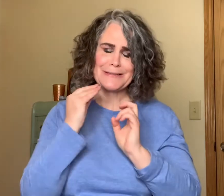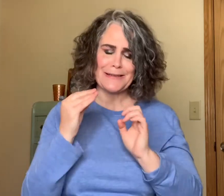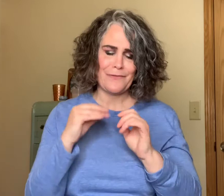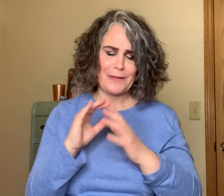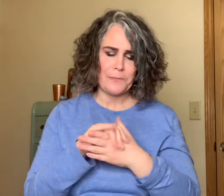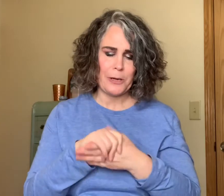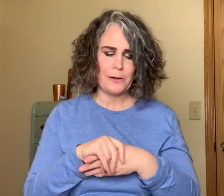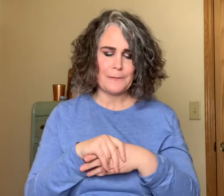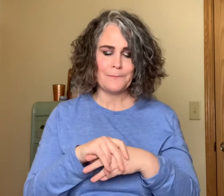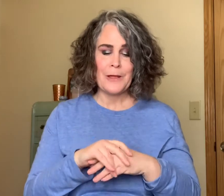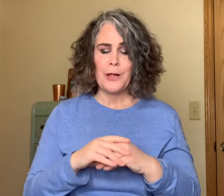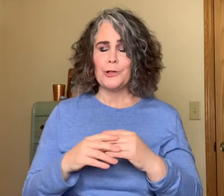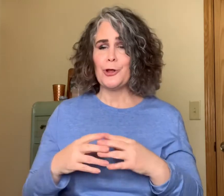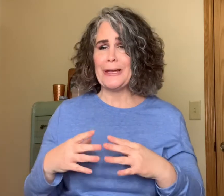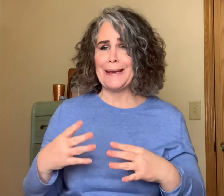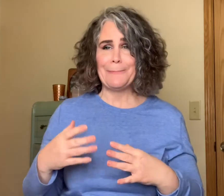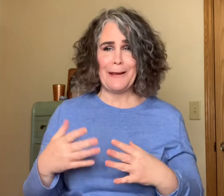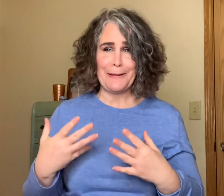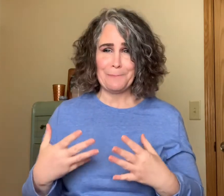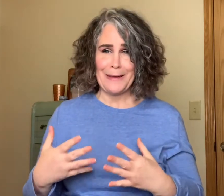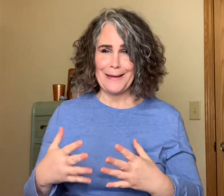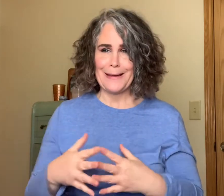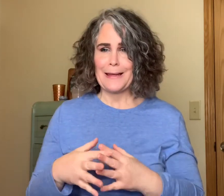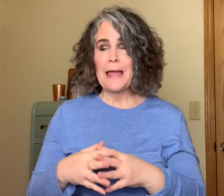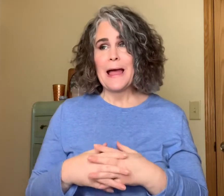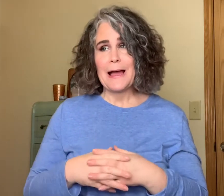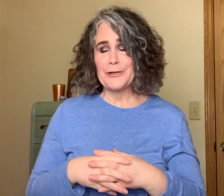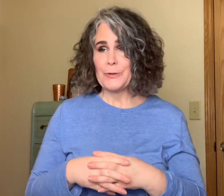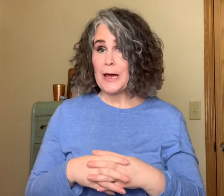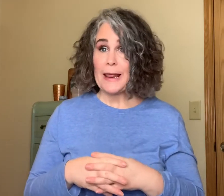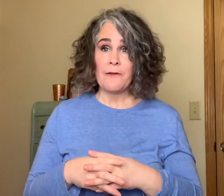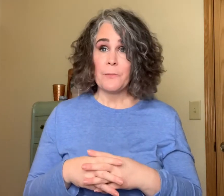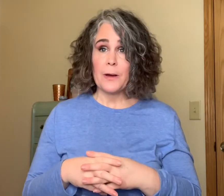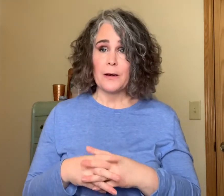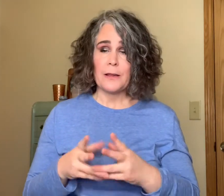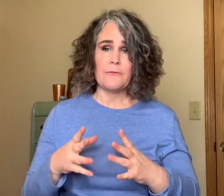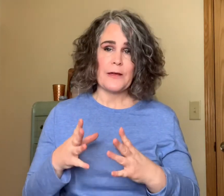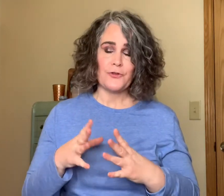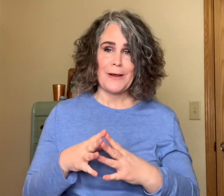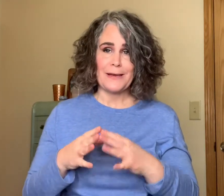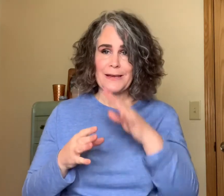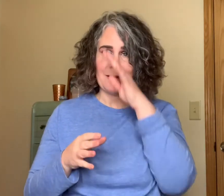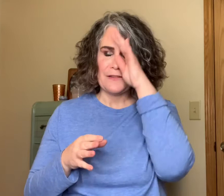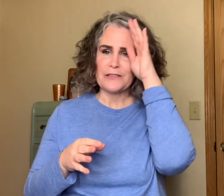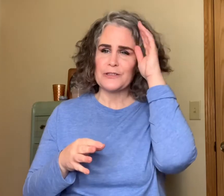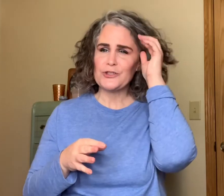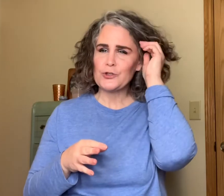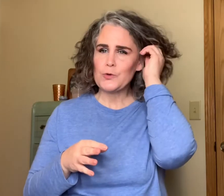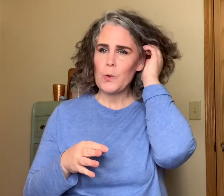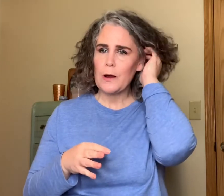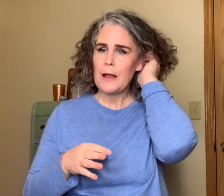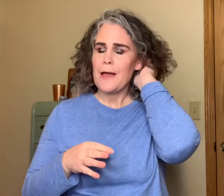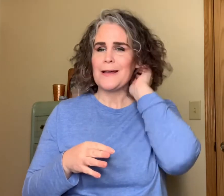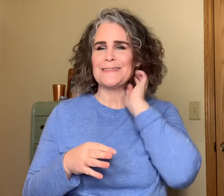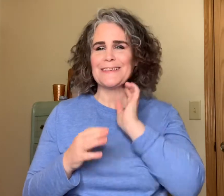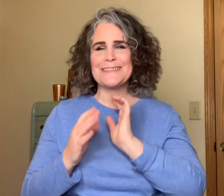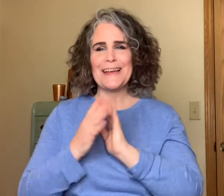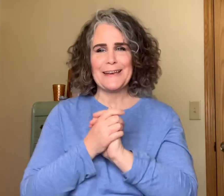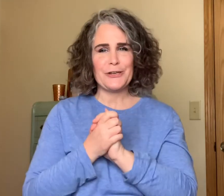sniffing the bottle Lolita Lempica I do not have a bottle of I tried it in the store I was excited to